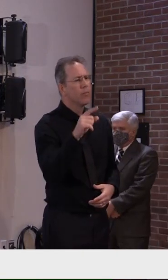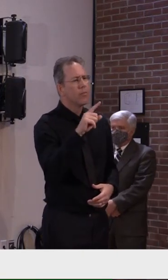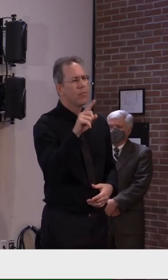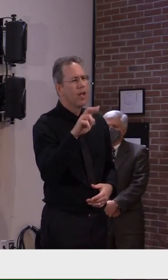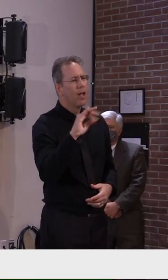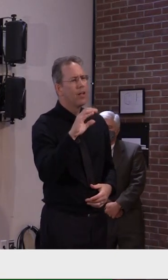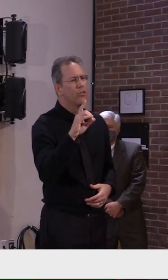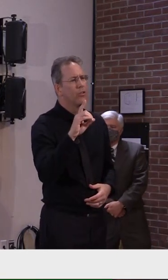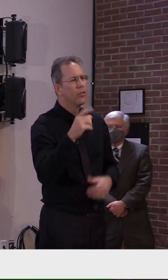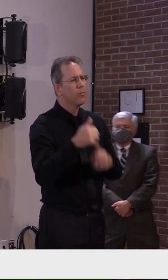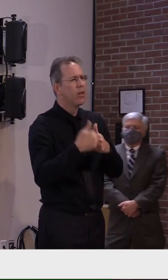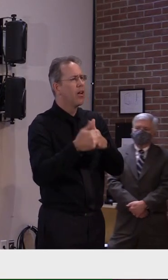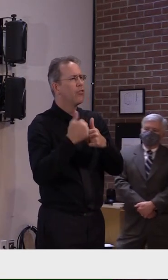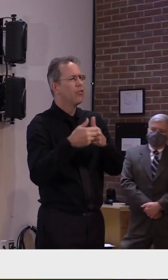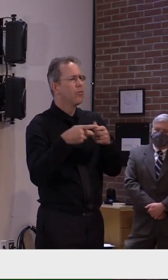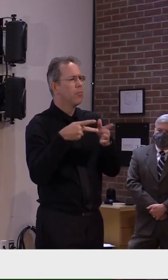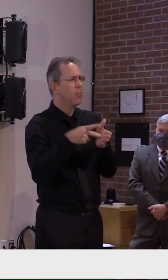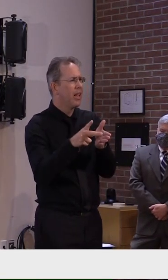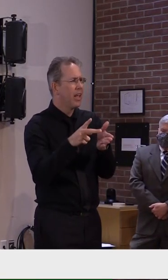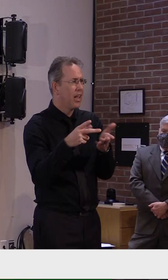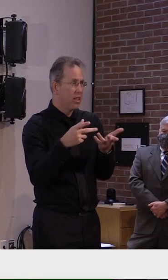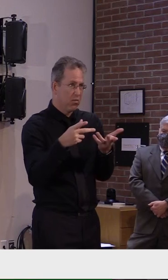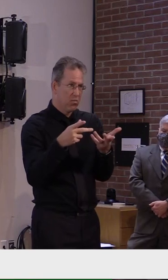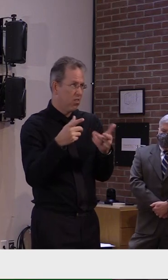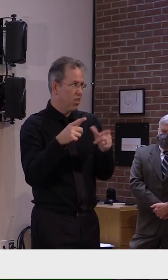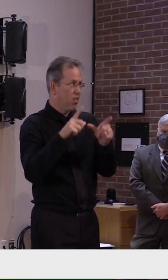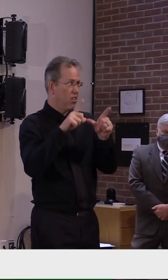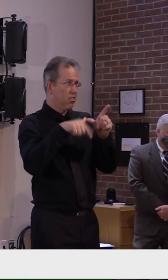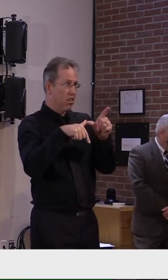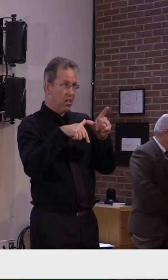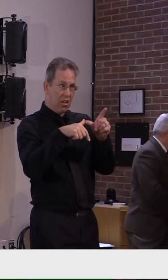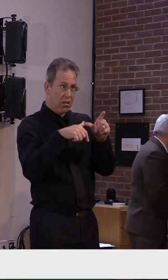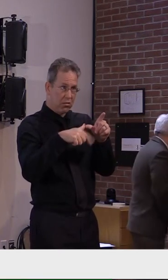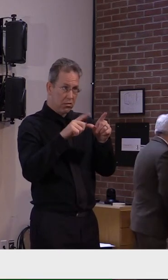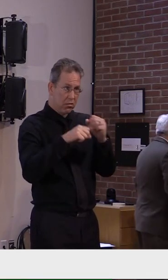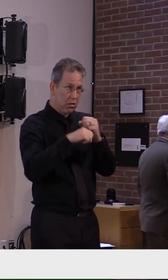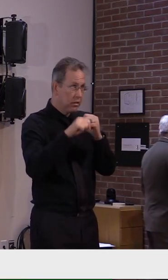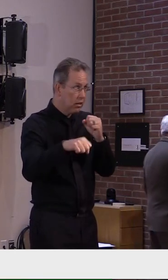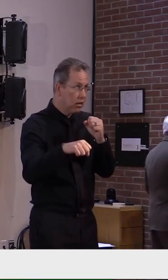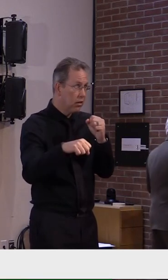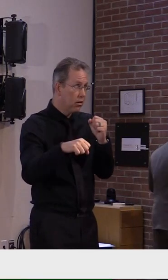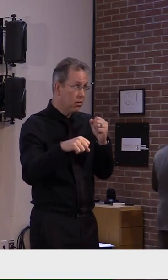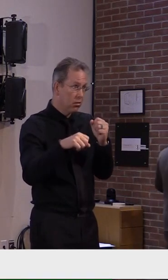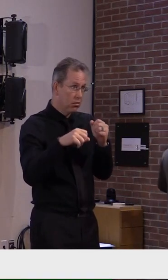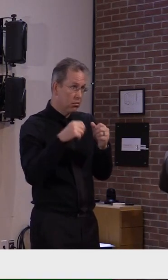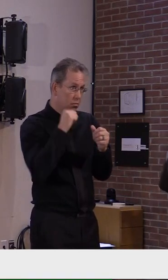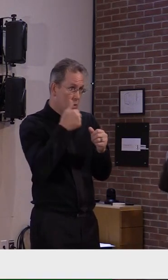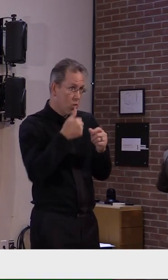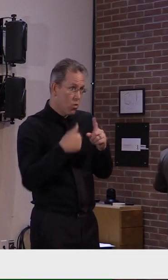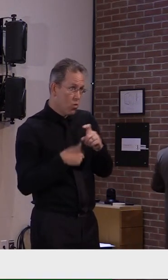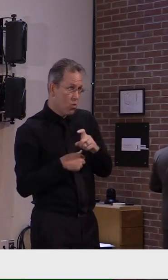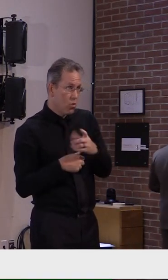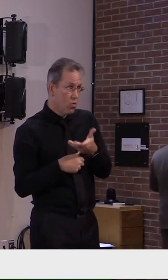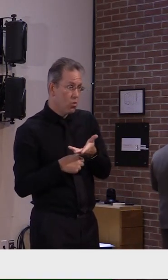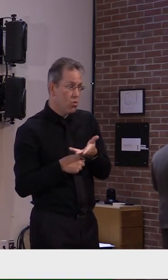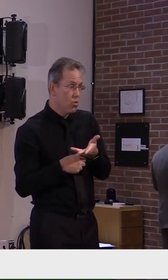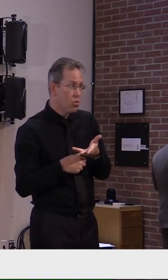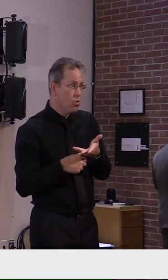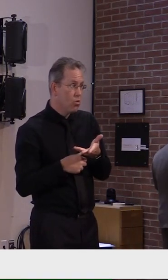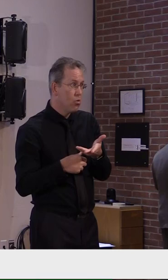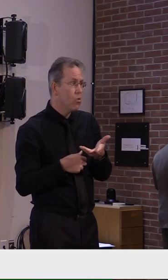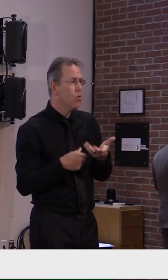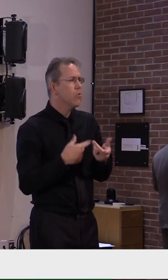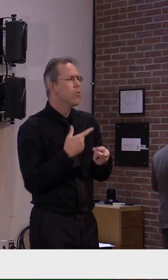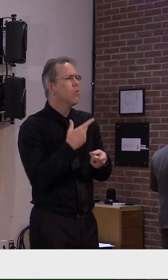I gather the deadline has now been extended until tomorrow. Since the three senators went public at end of last week, which of the